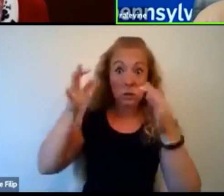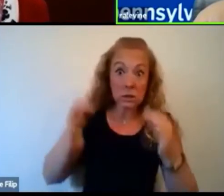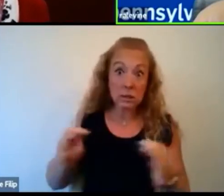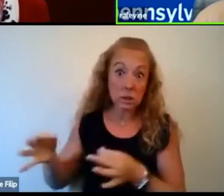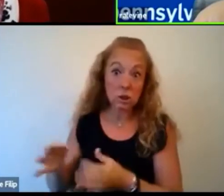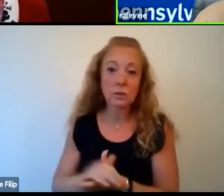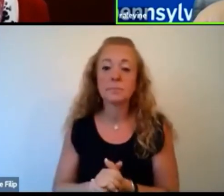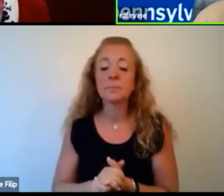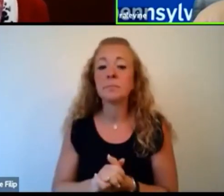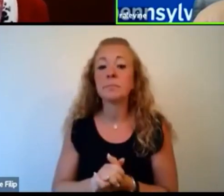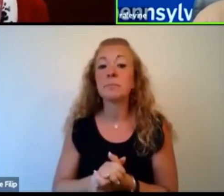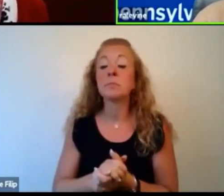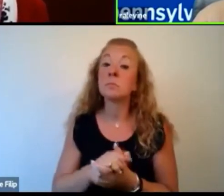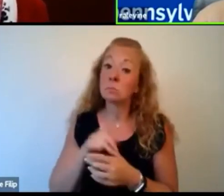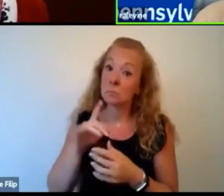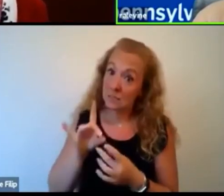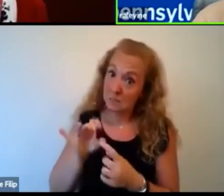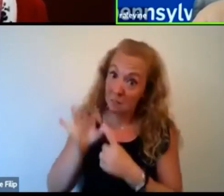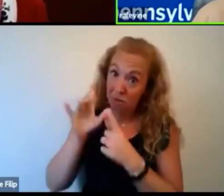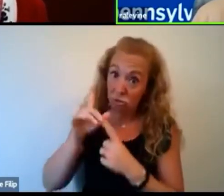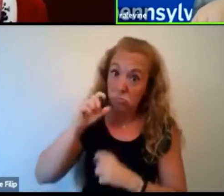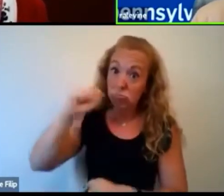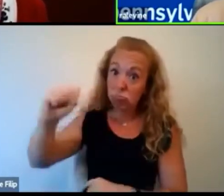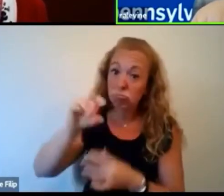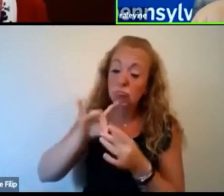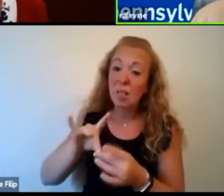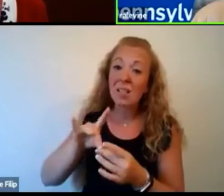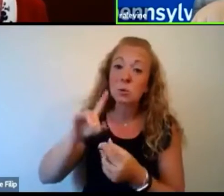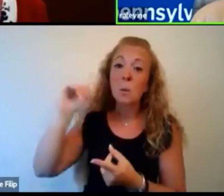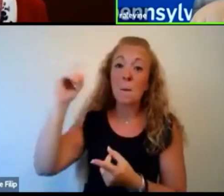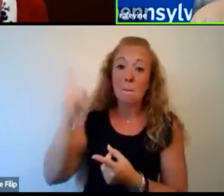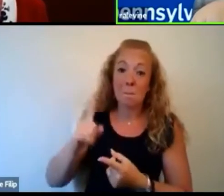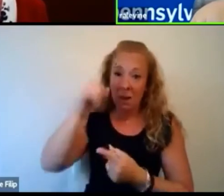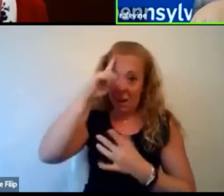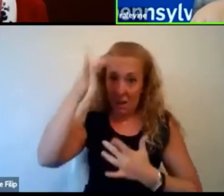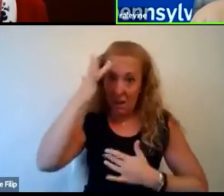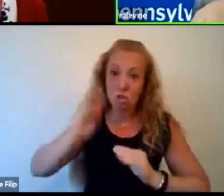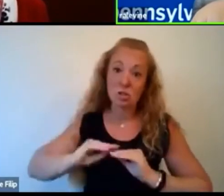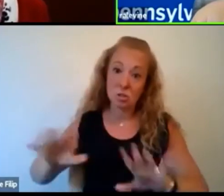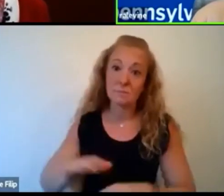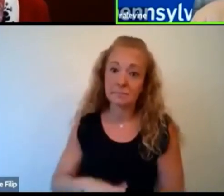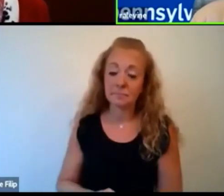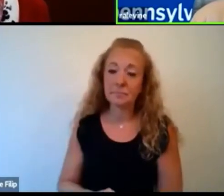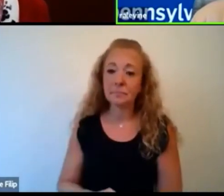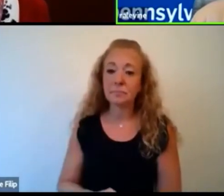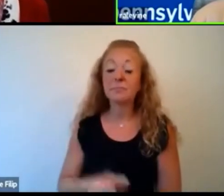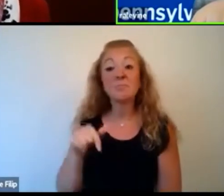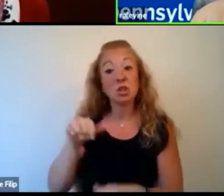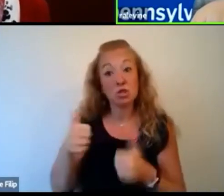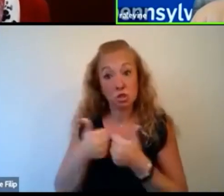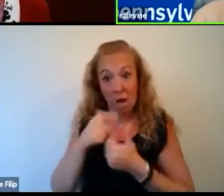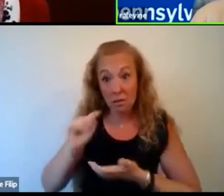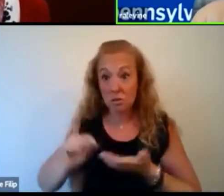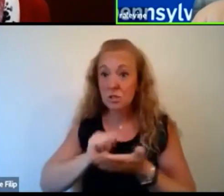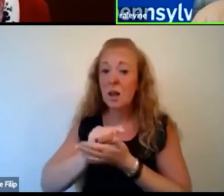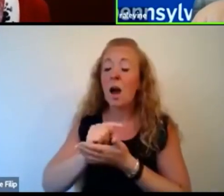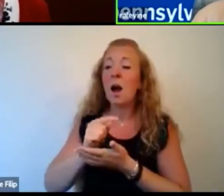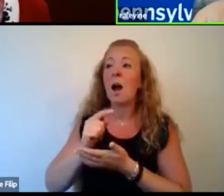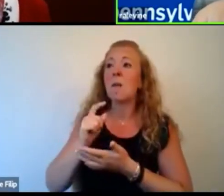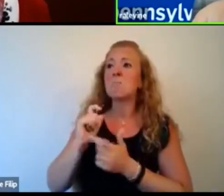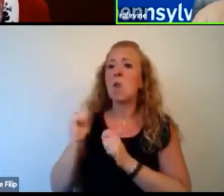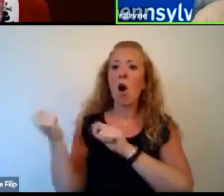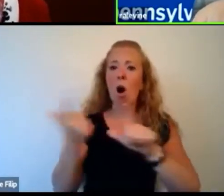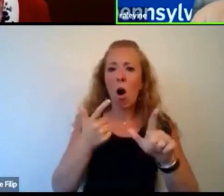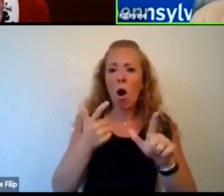in regards to mitigation and trying to prevent the spread. So it's very challenging time for state health officials. we're trying to work with, with all of us to